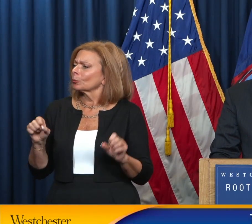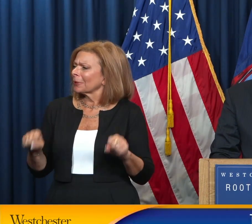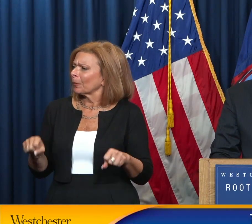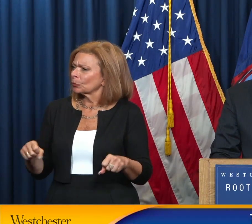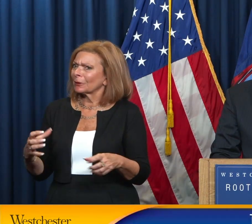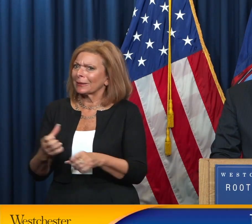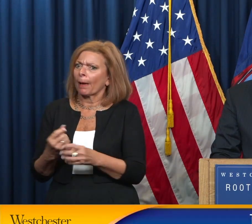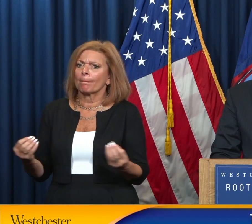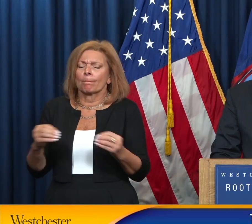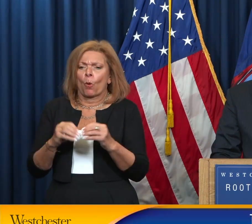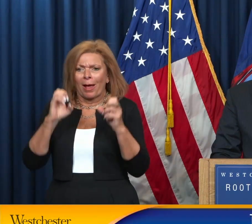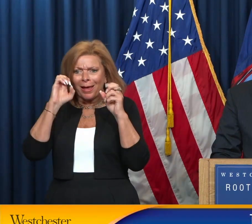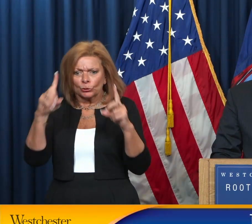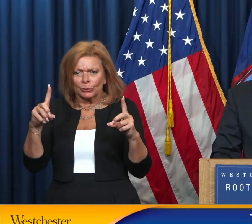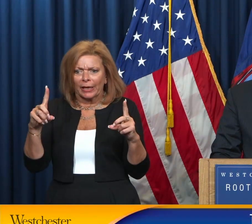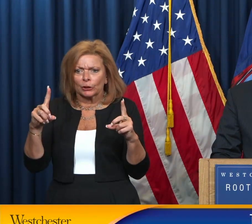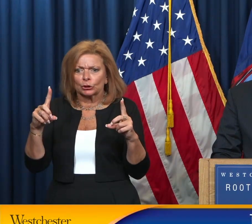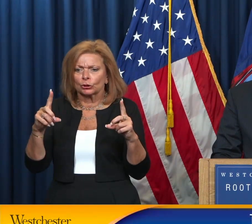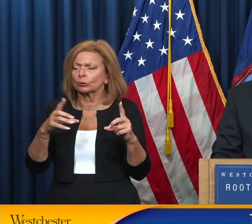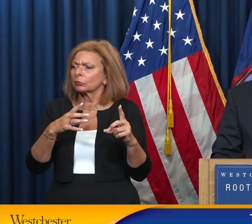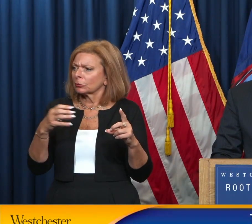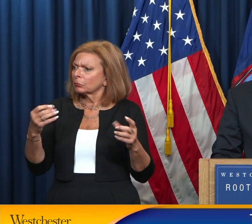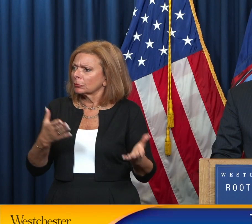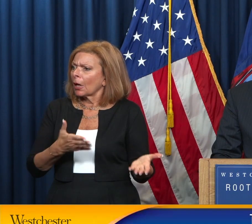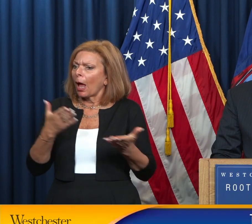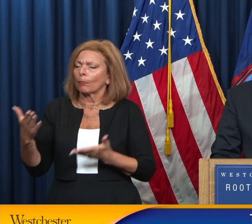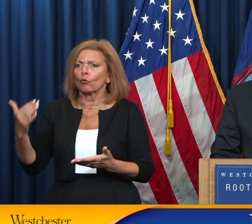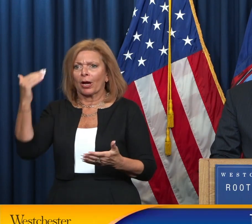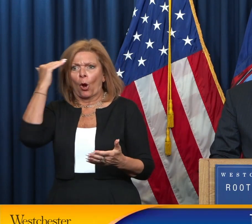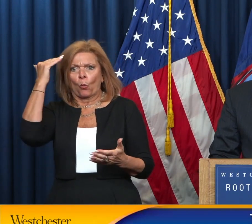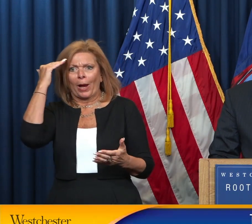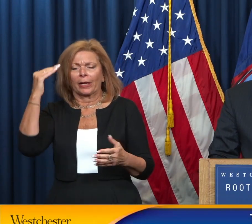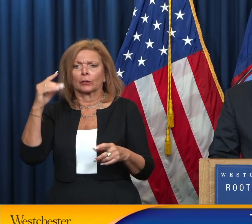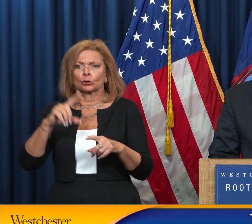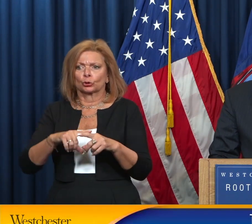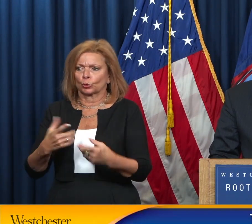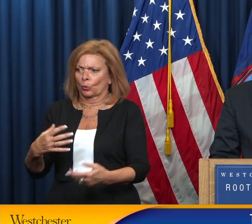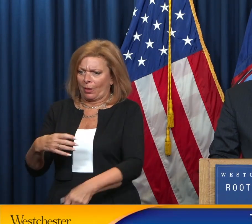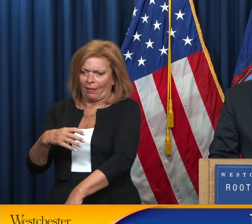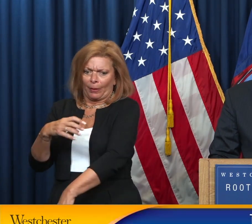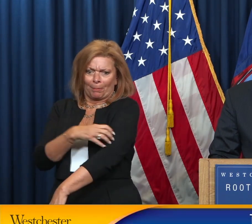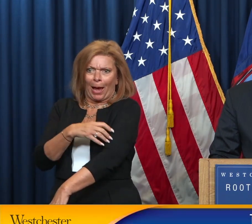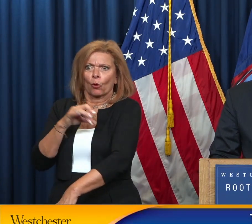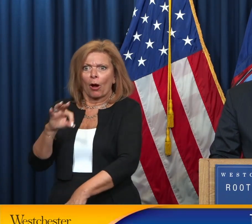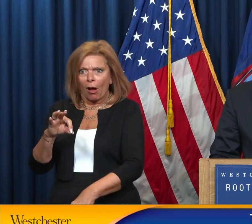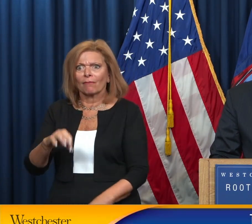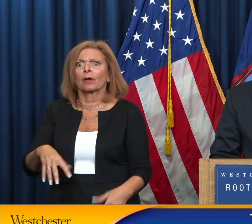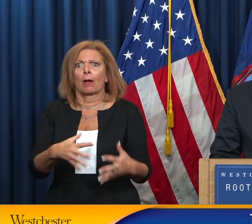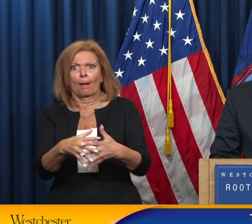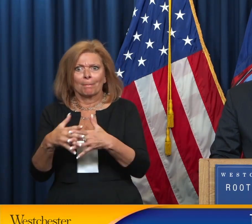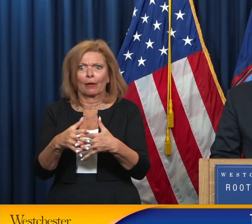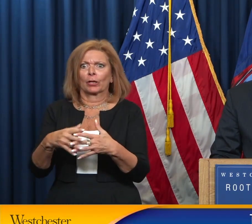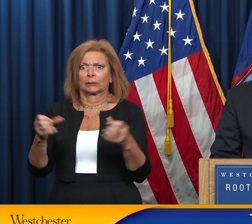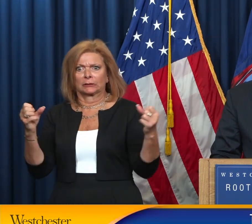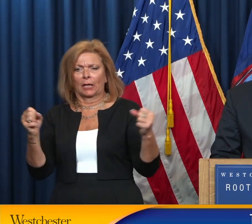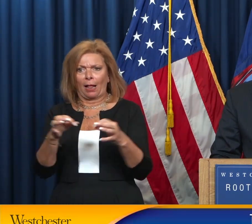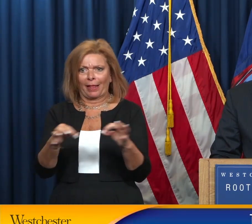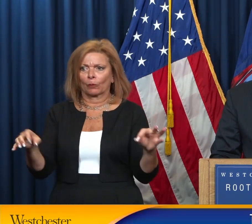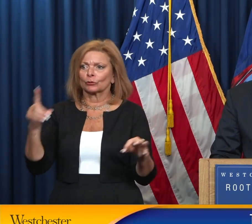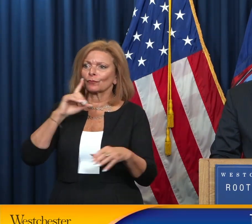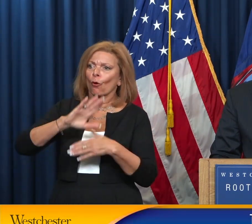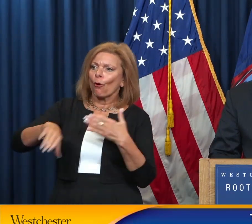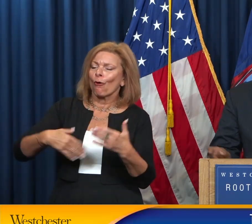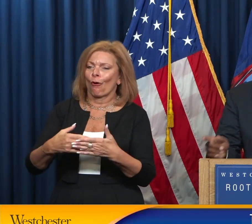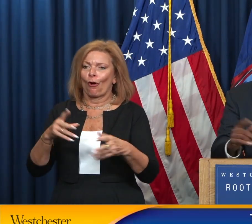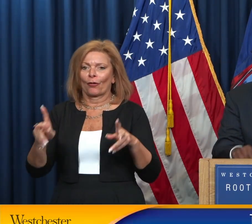more education and bring awareness to the power of American Sign Language for all of the folks